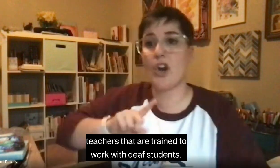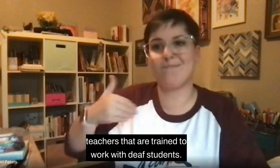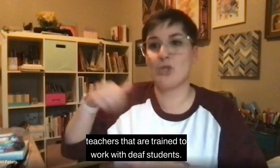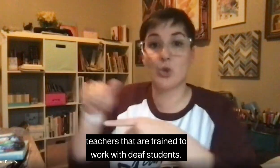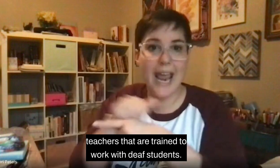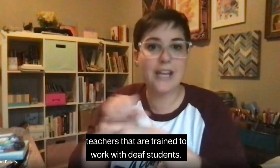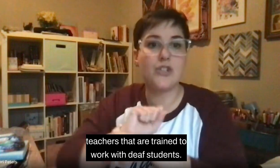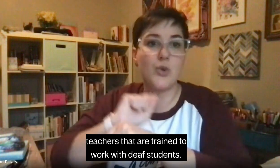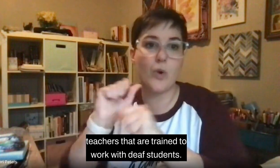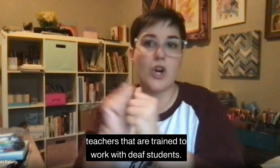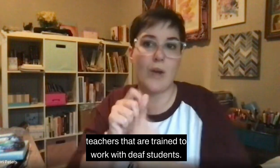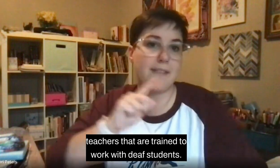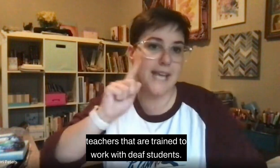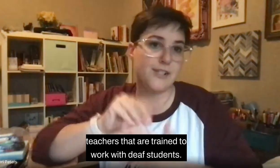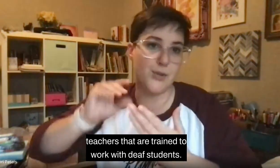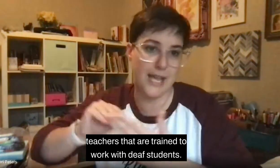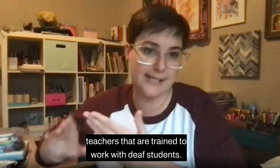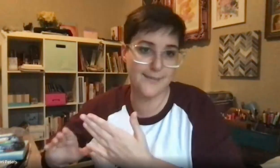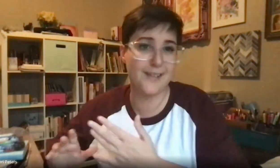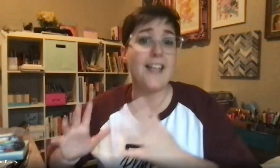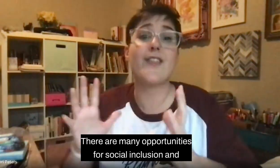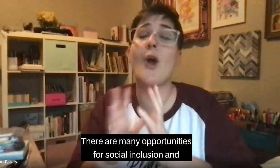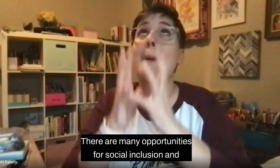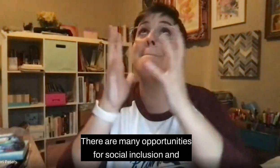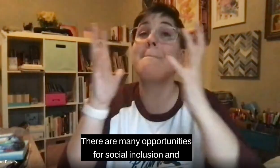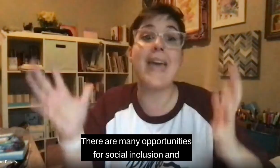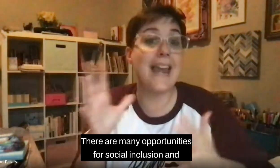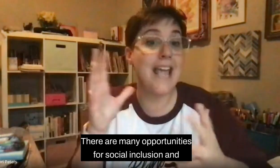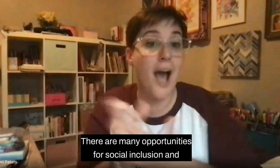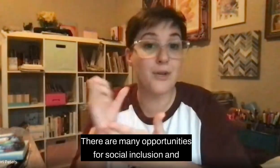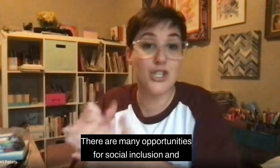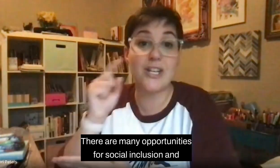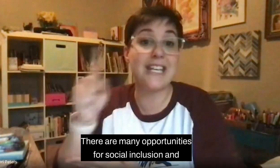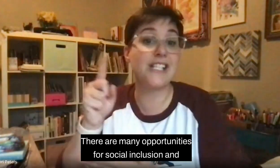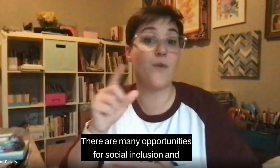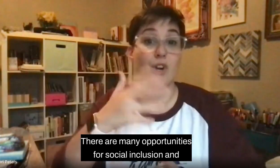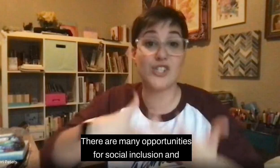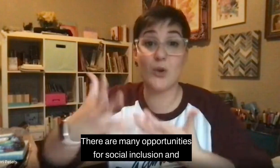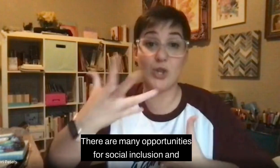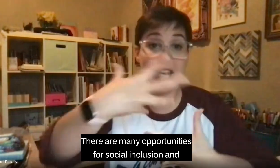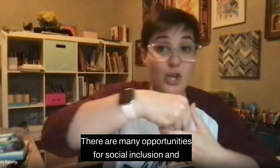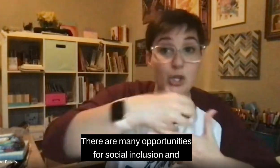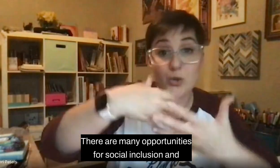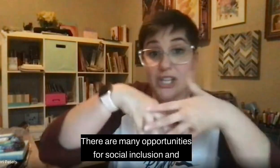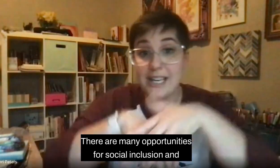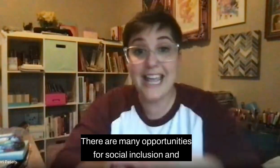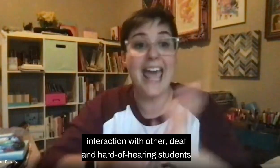trained to work with deaf students. There are many opportunities for social inclusion and